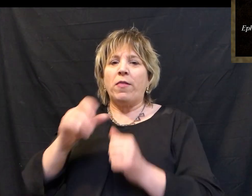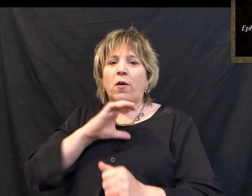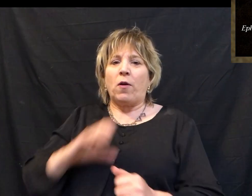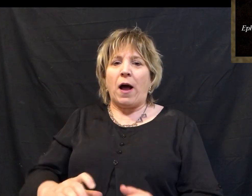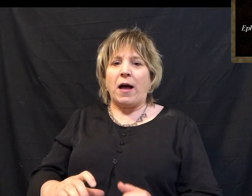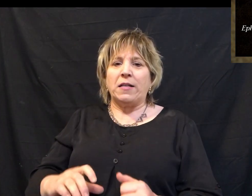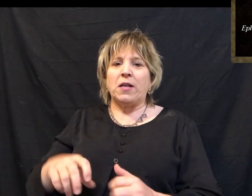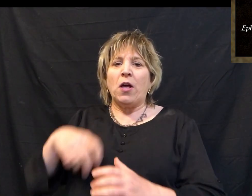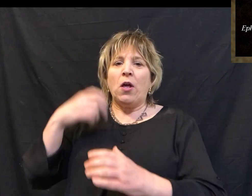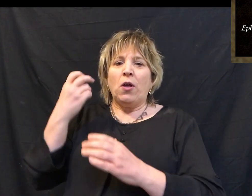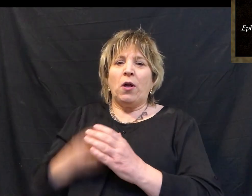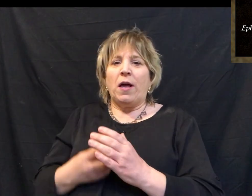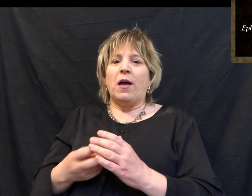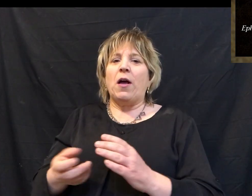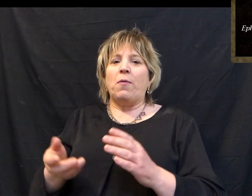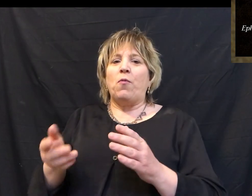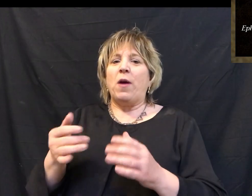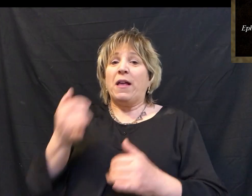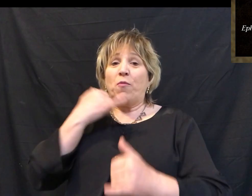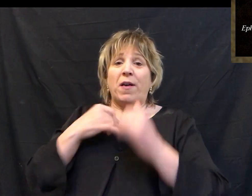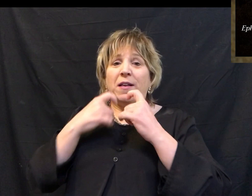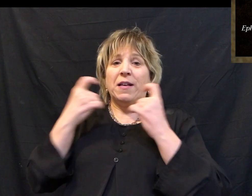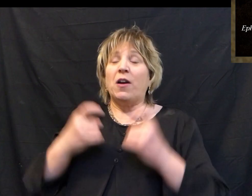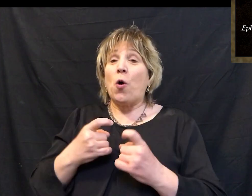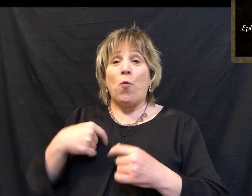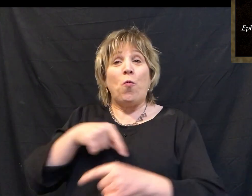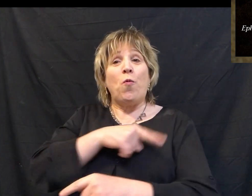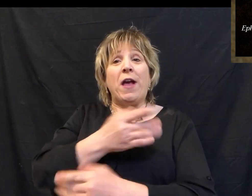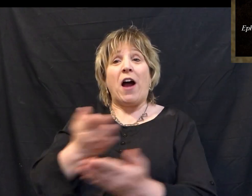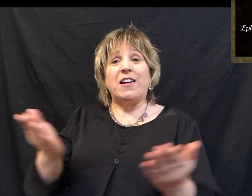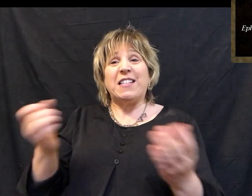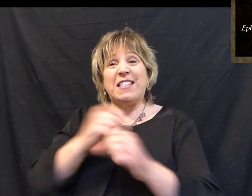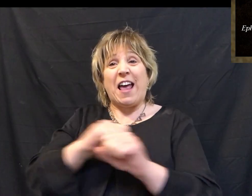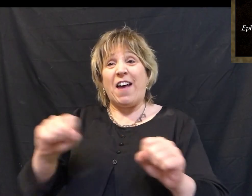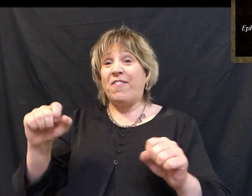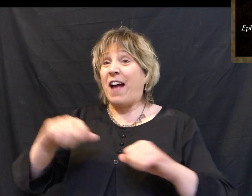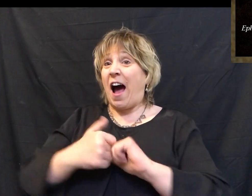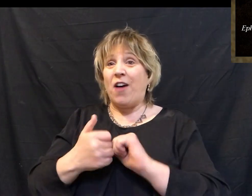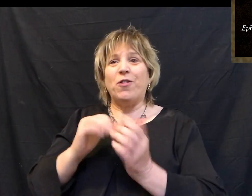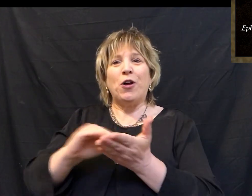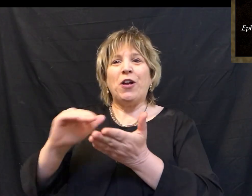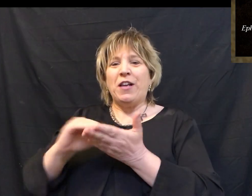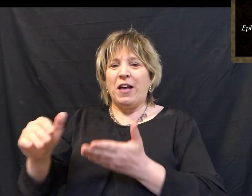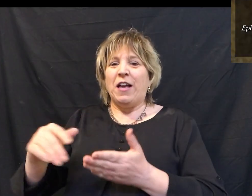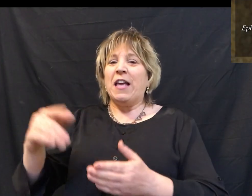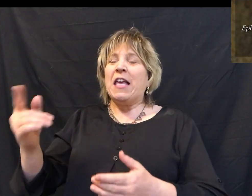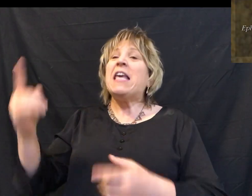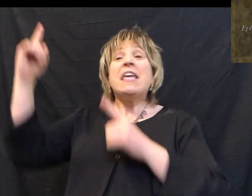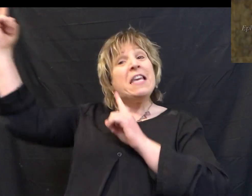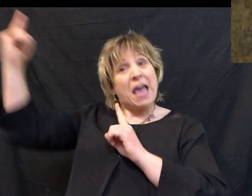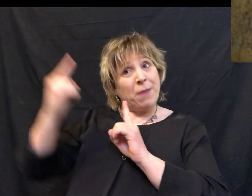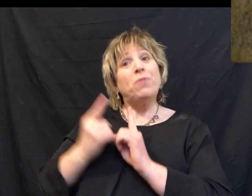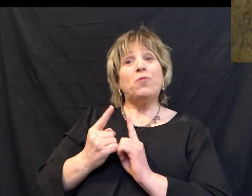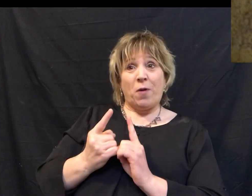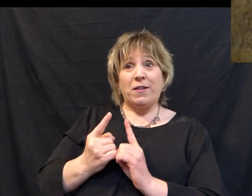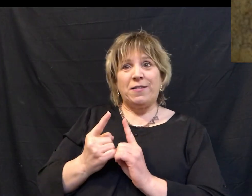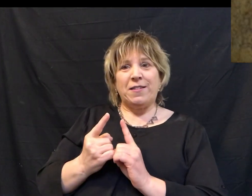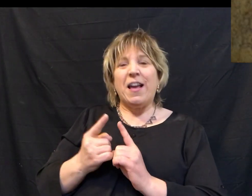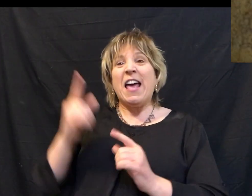dead in trespasses, you are saved by grace. He came to us.